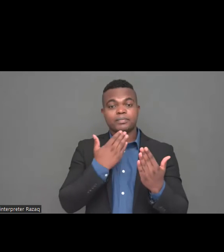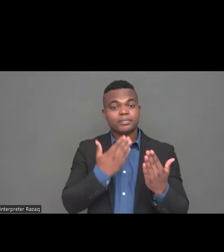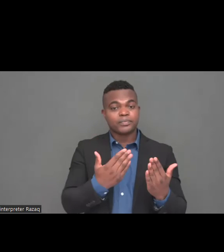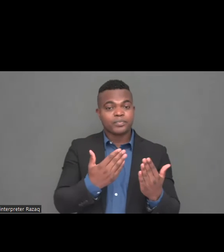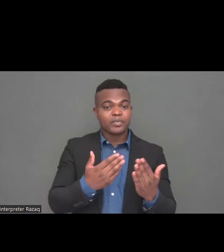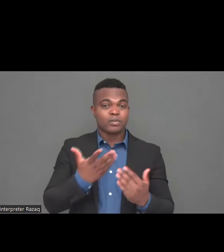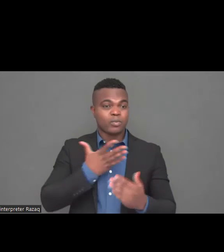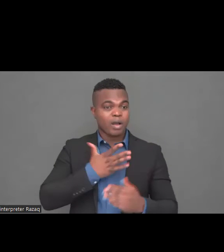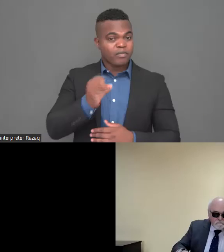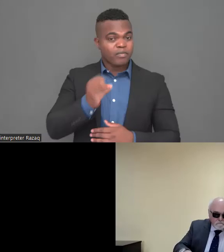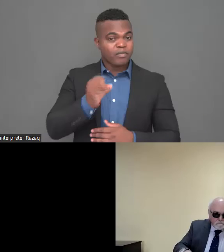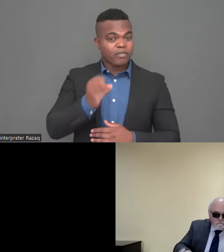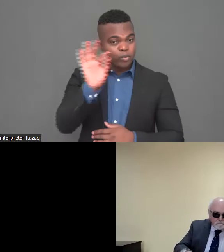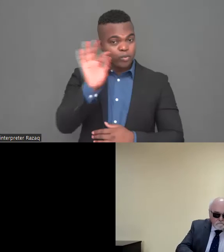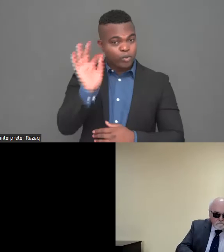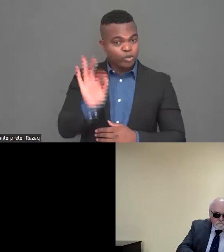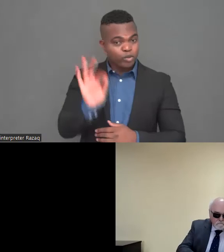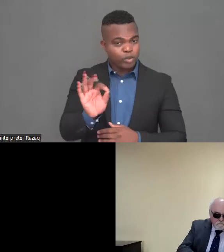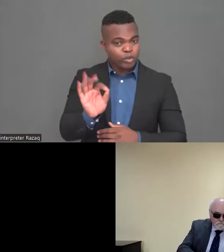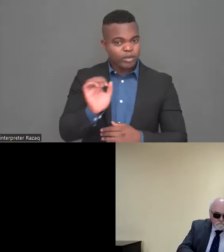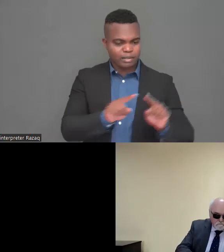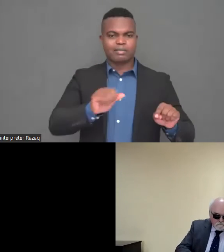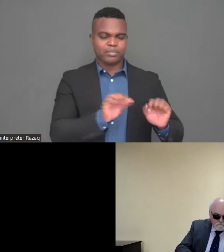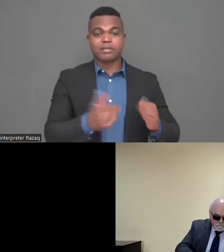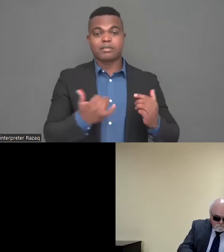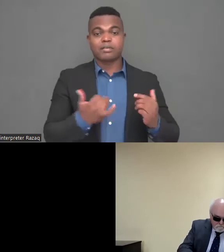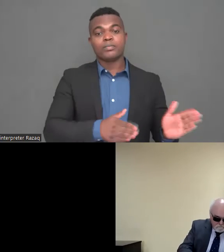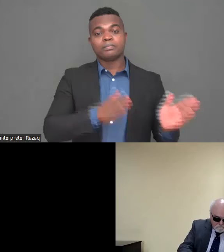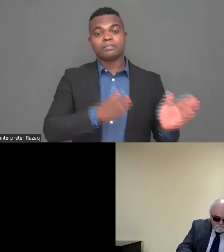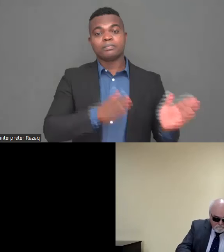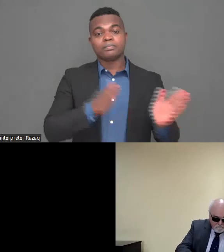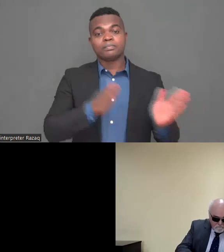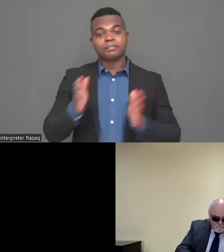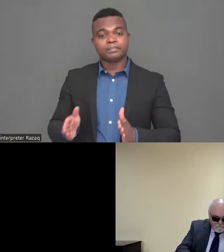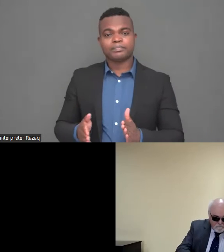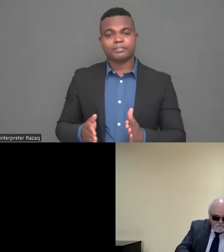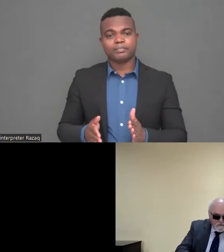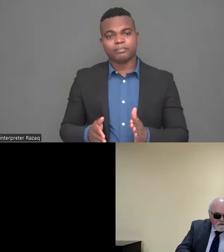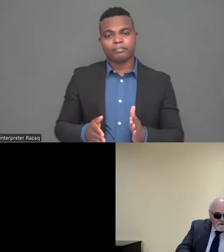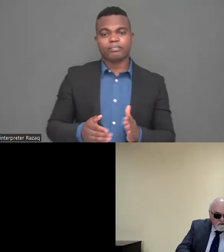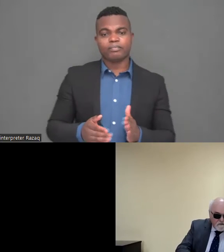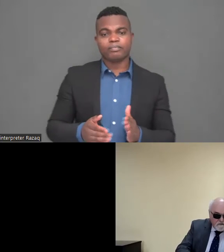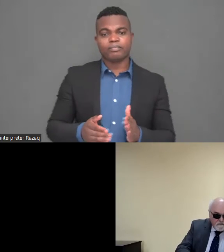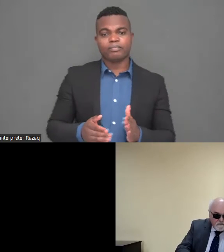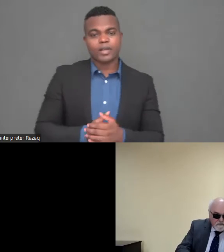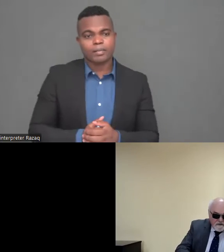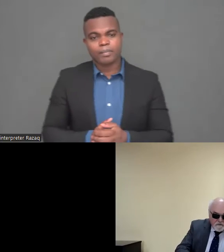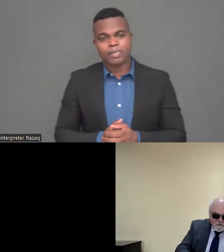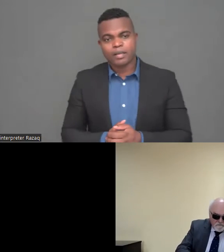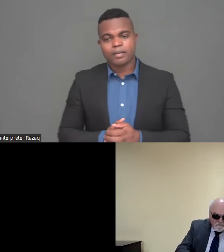Barakistanis, the chair of the International Disability Alliance. Yanis, if you have a few words to say.